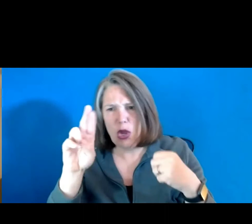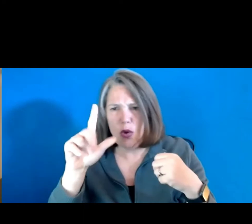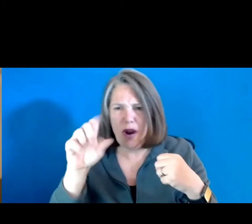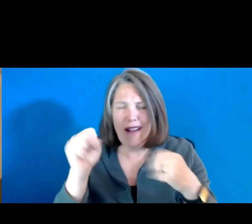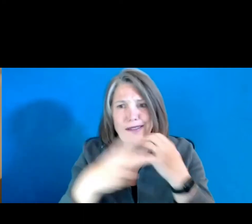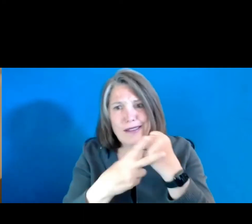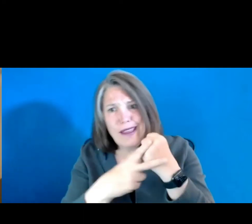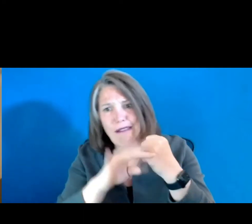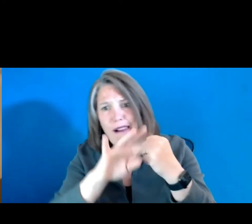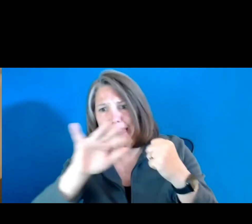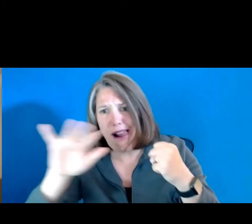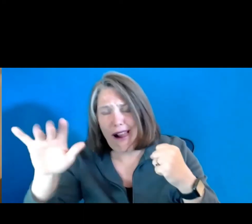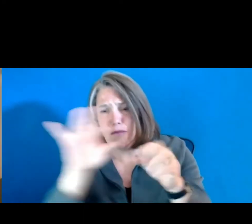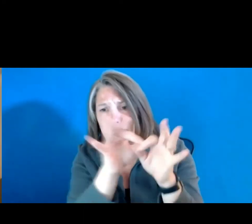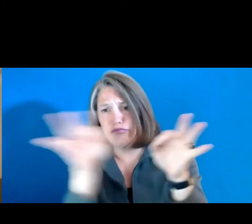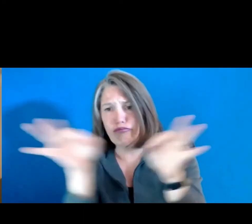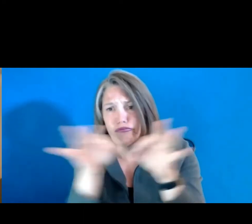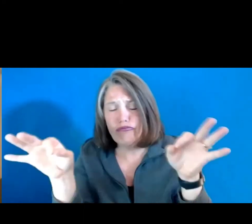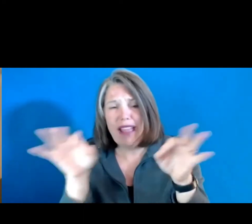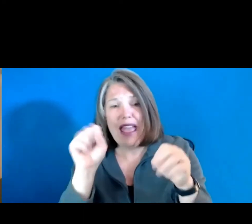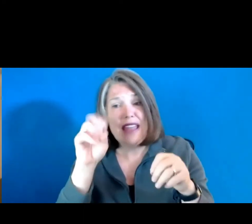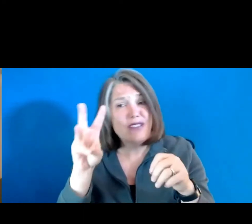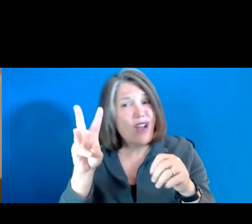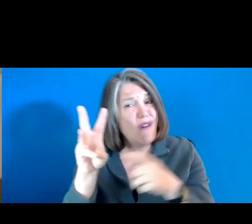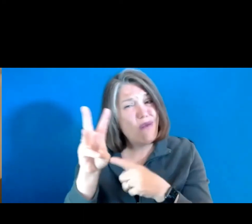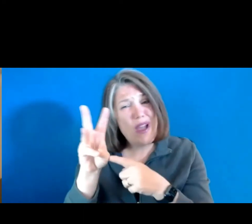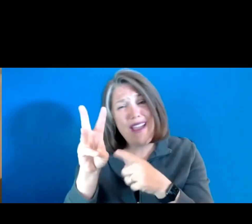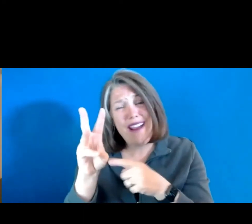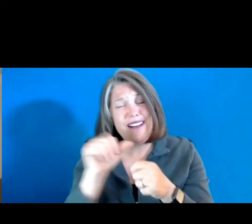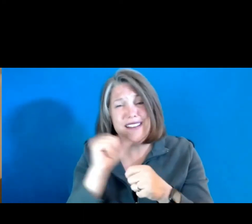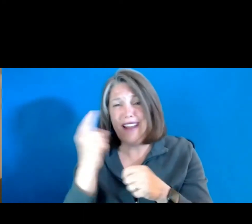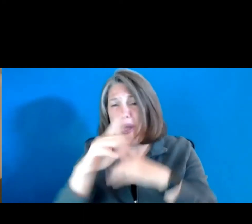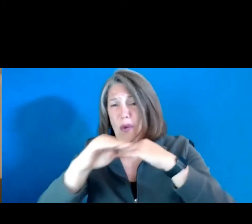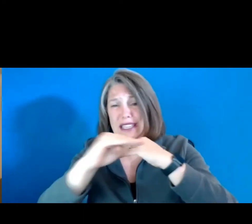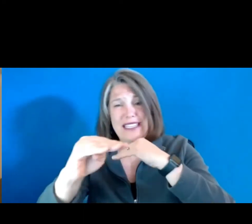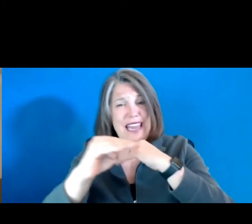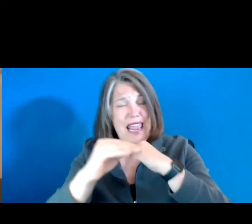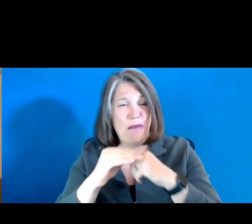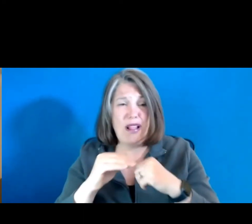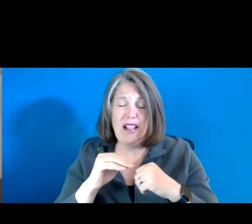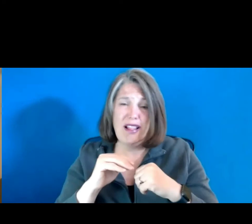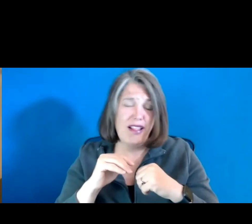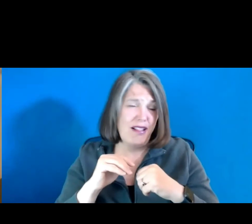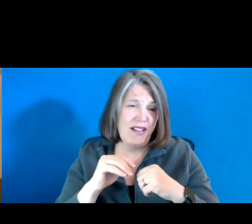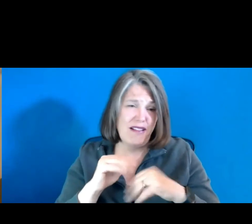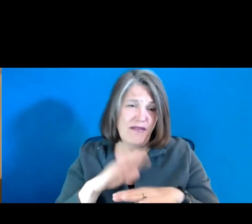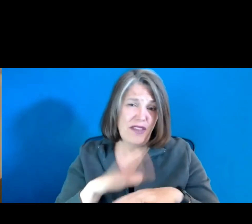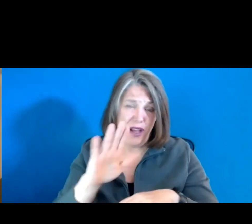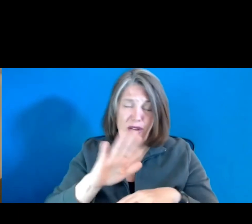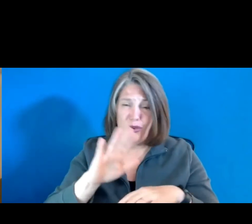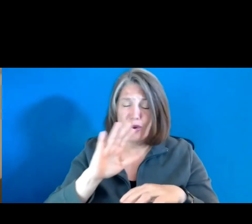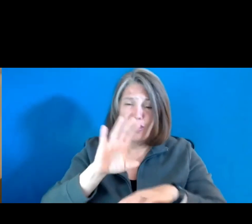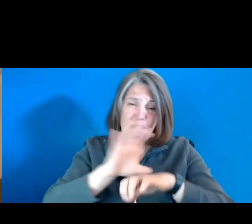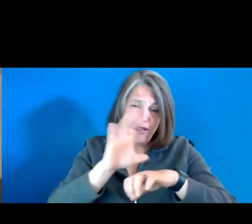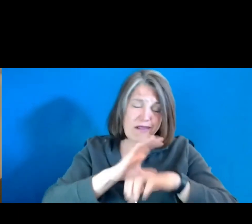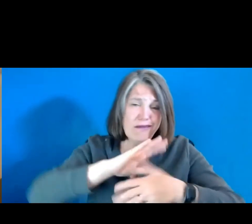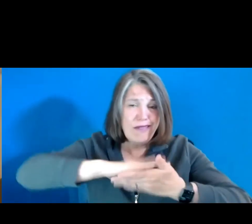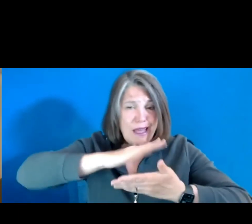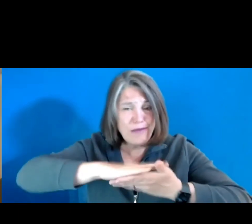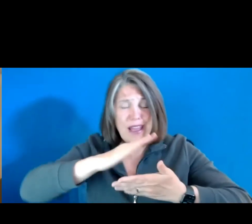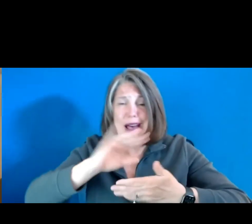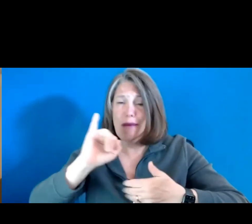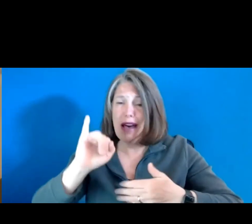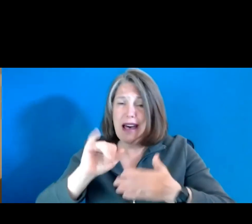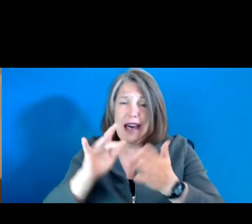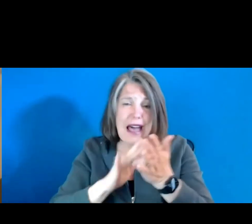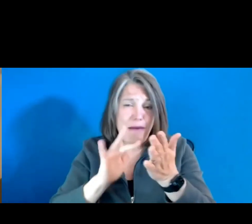and where you have software that is not always so stable on your desktop or laptop or iPad.